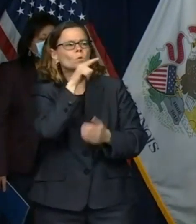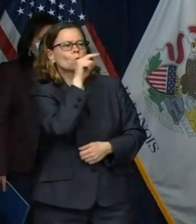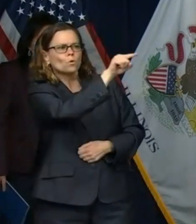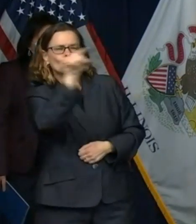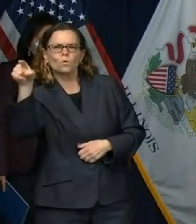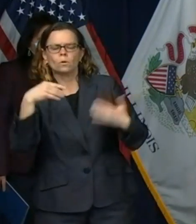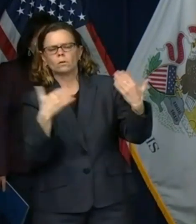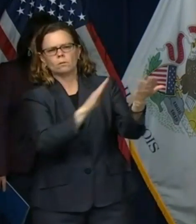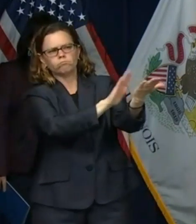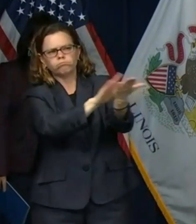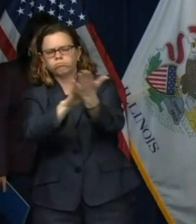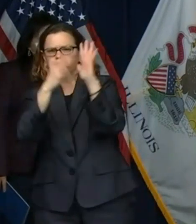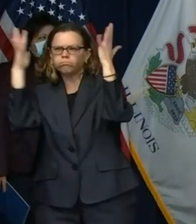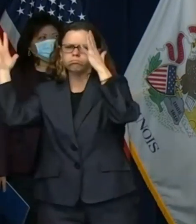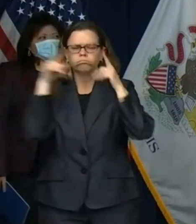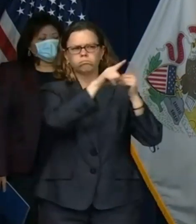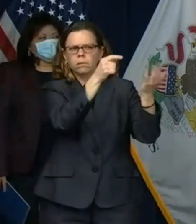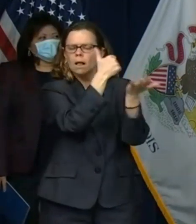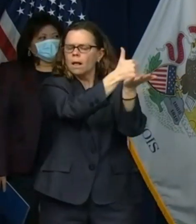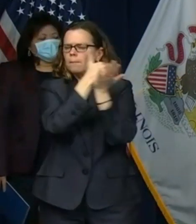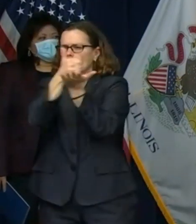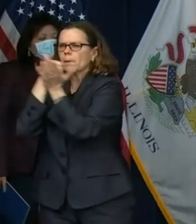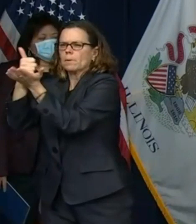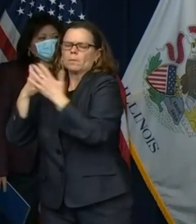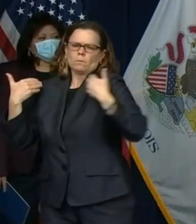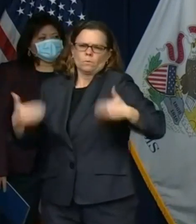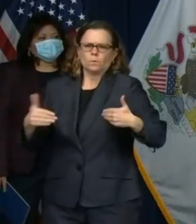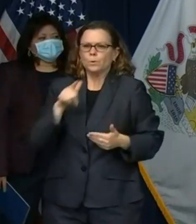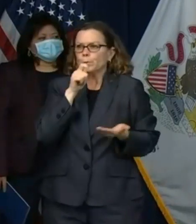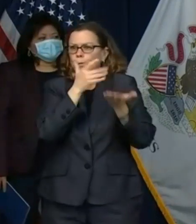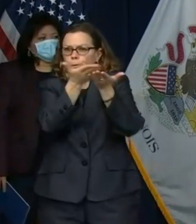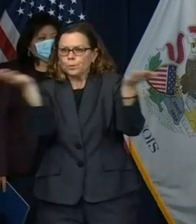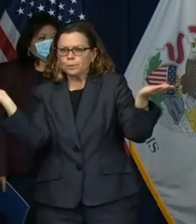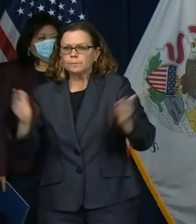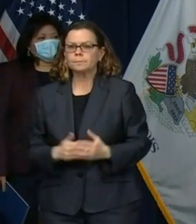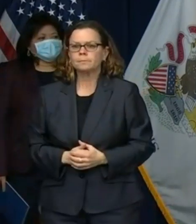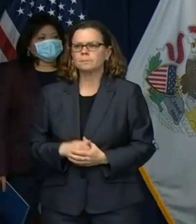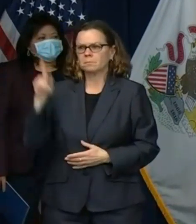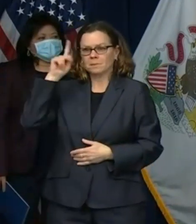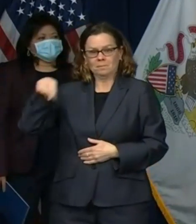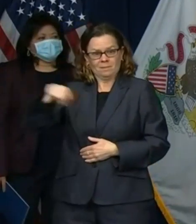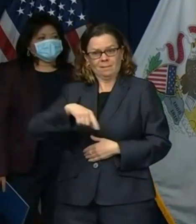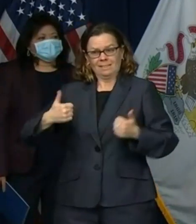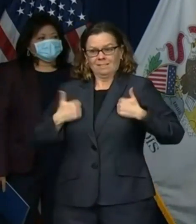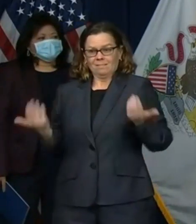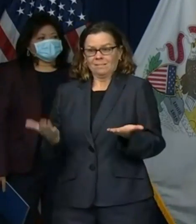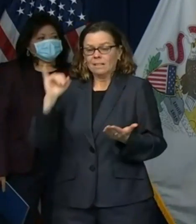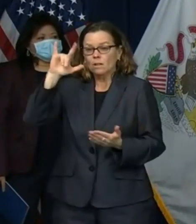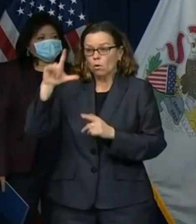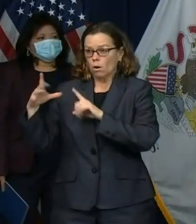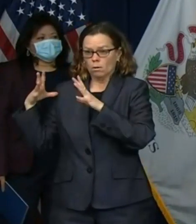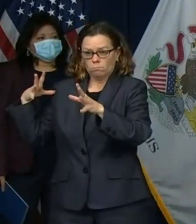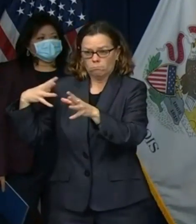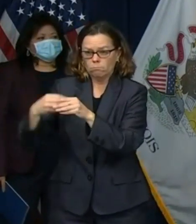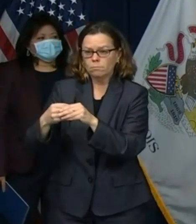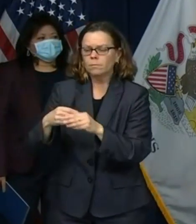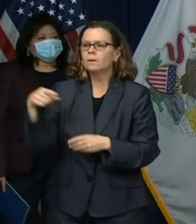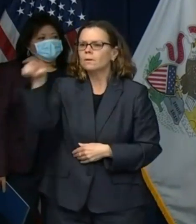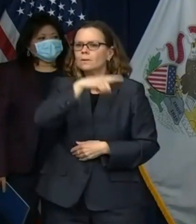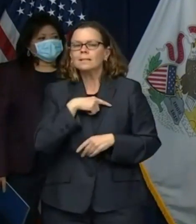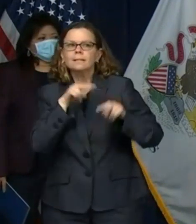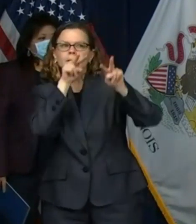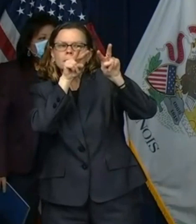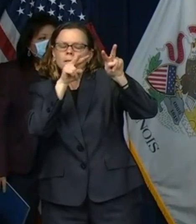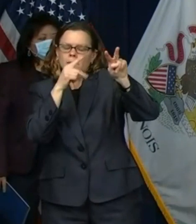people of illinois have given so many reasons to hope and believe in the goodness of this state here are just a